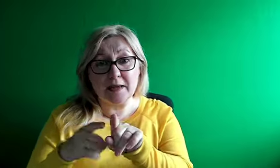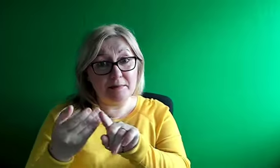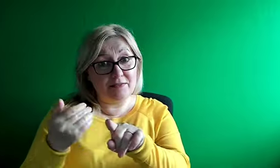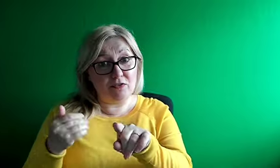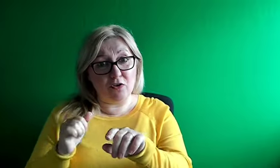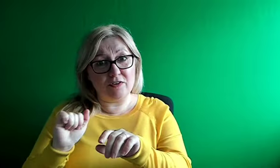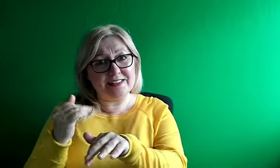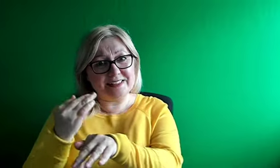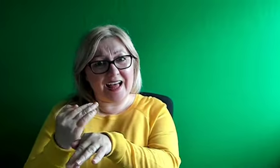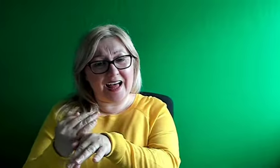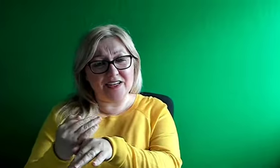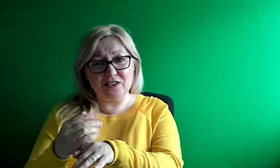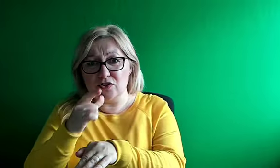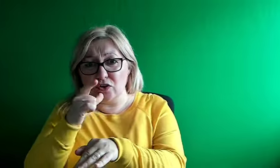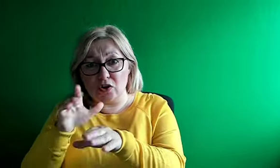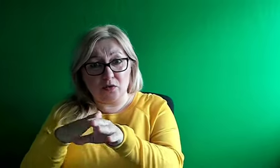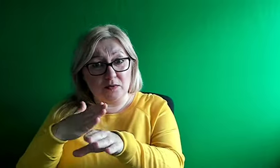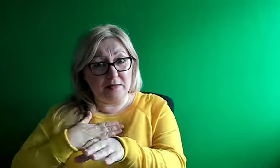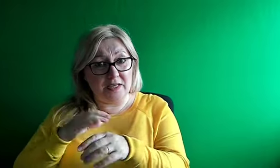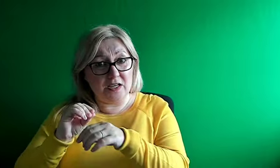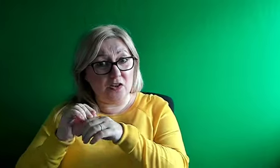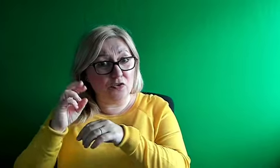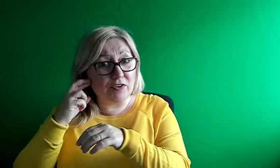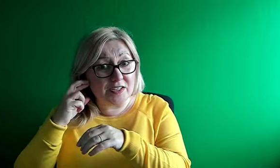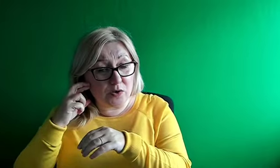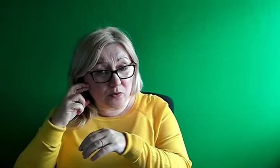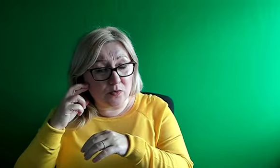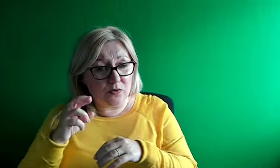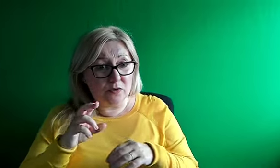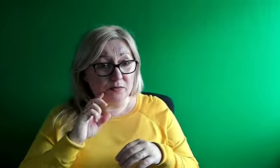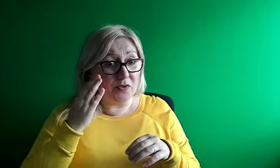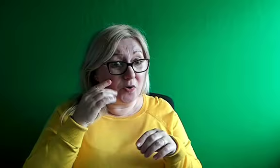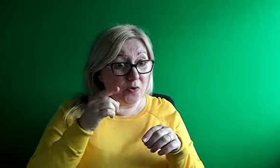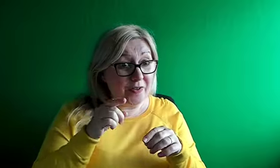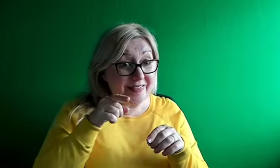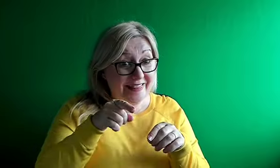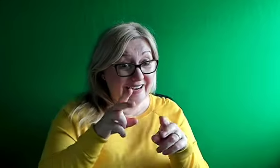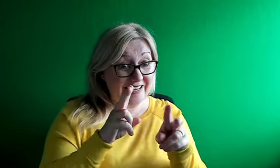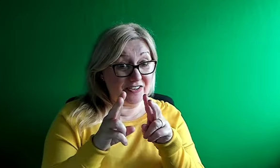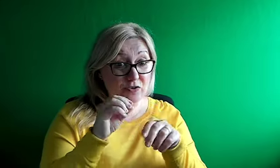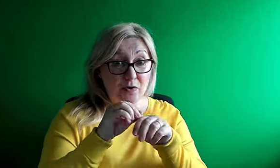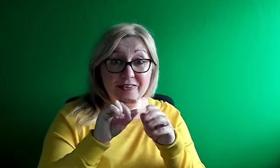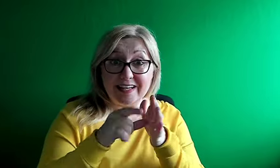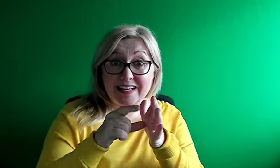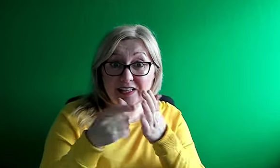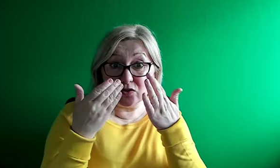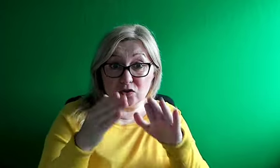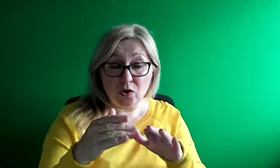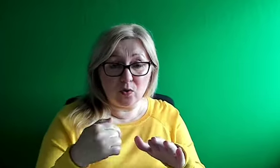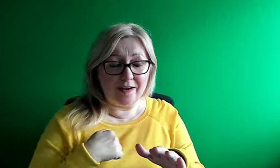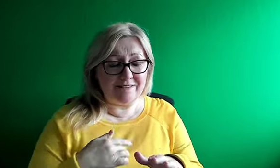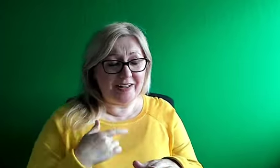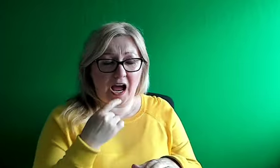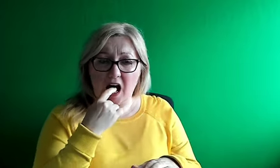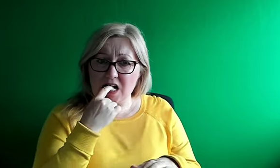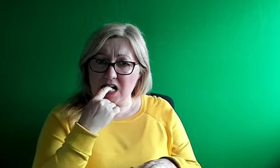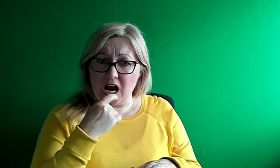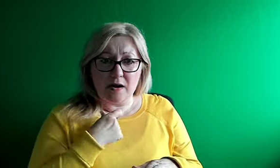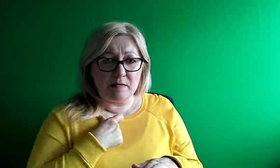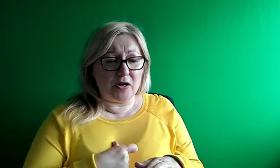very, I found it very moving at a personal and a professional level. Did you see it as it was happening? I did, I did, Ryan, and